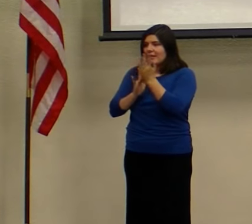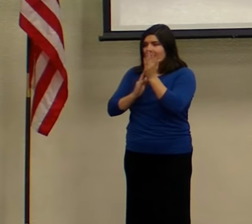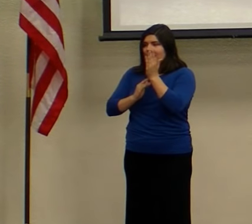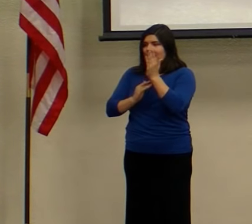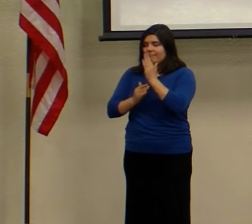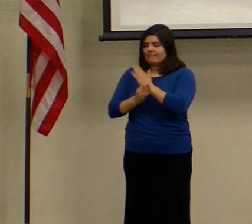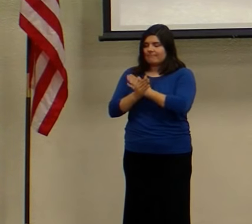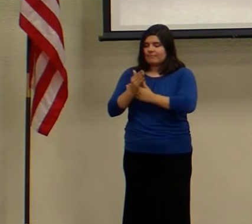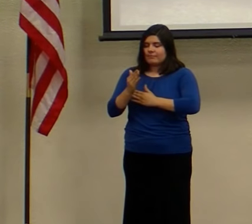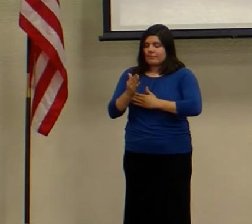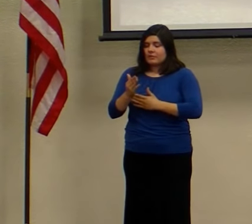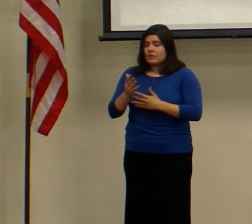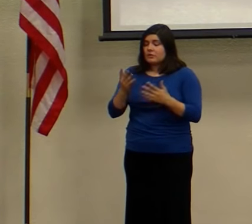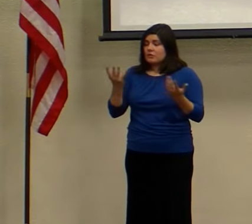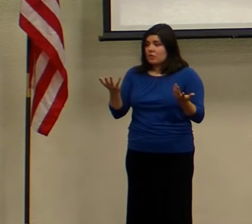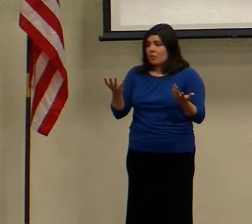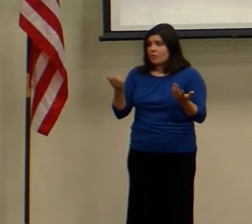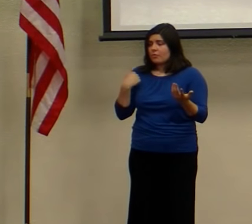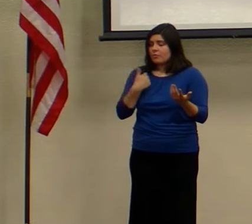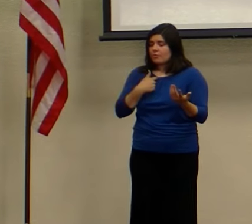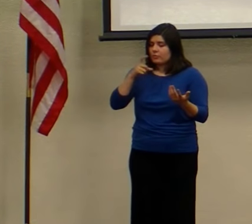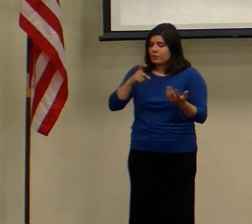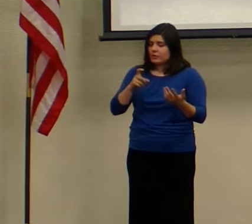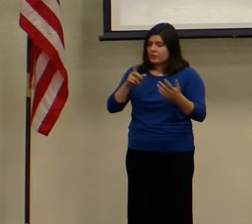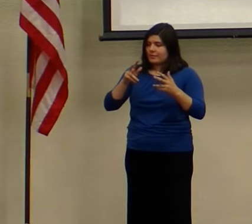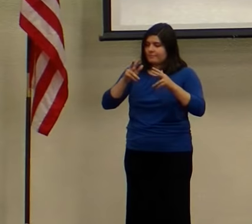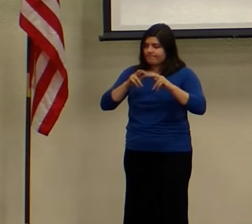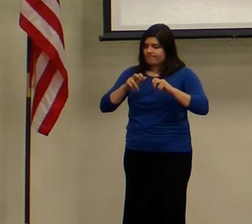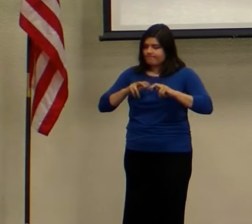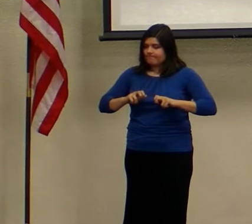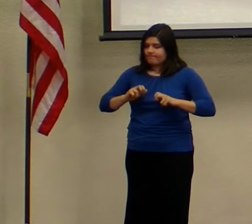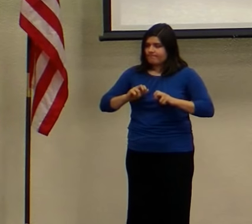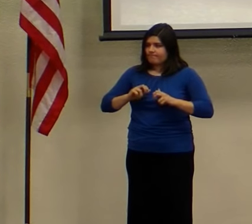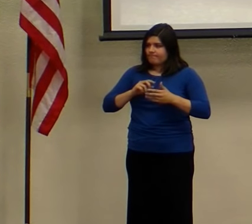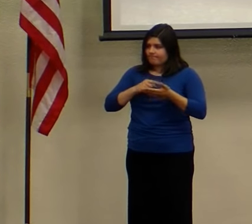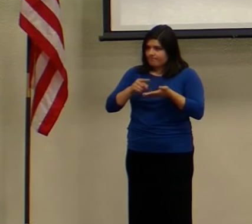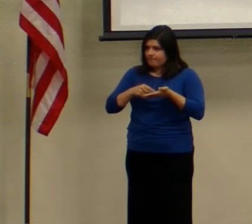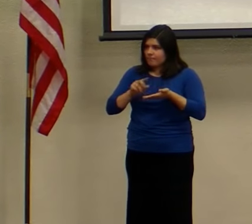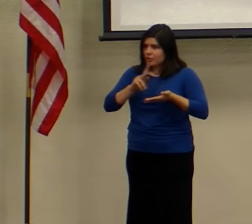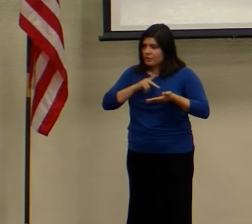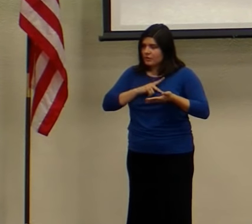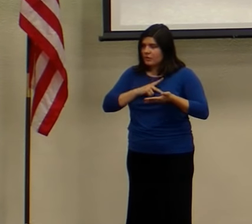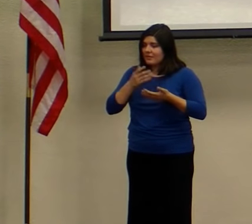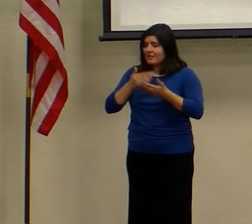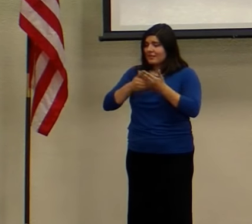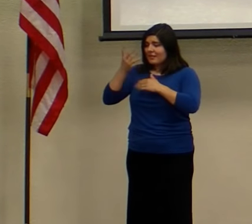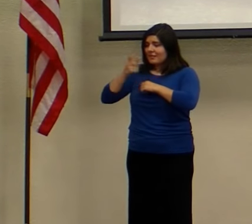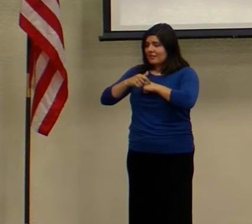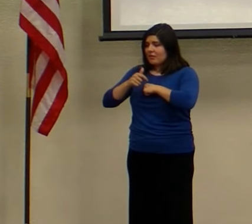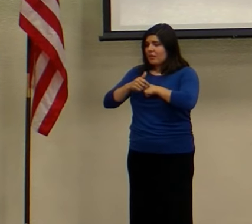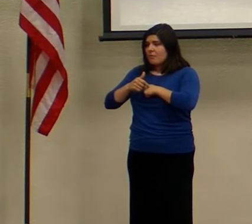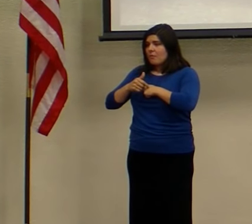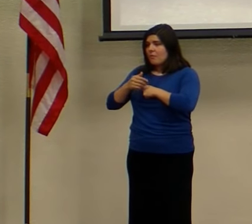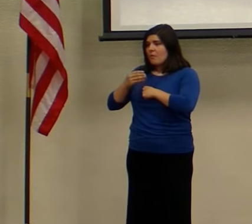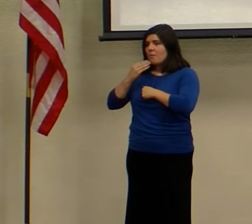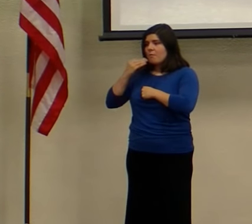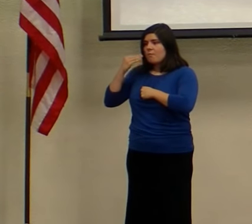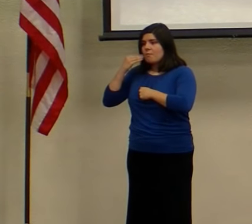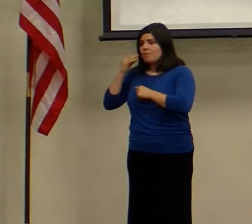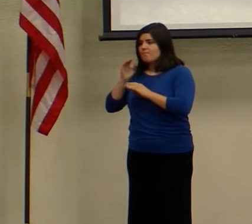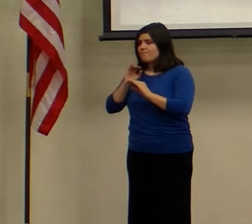So let's take a personal inventory. The next time a homeless person walks into a church building, how are we going to react?